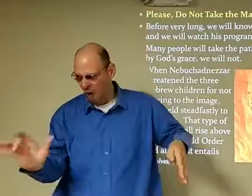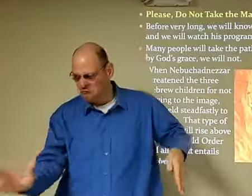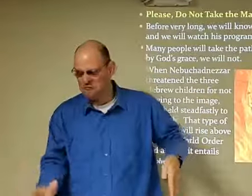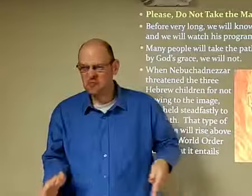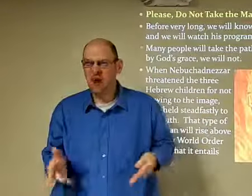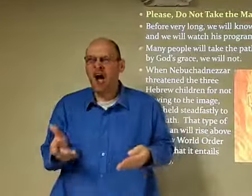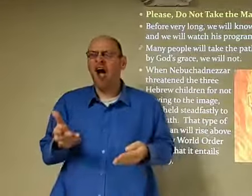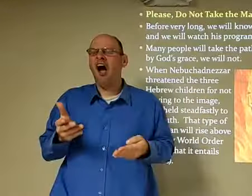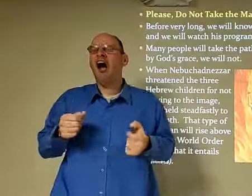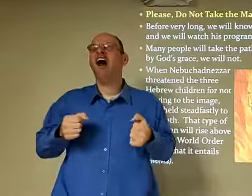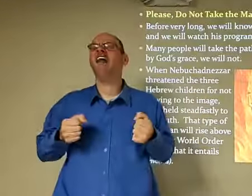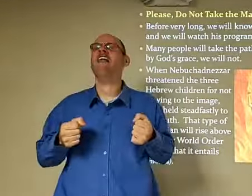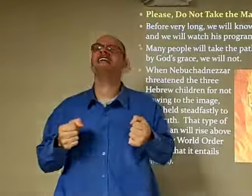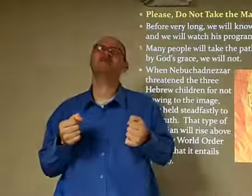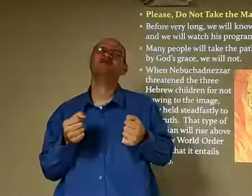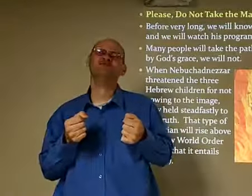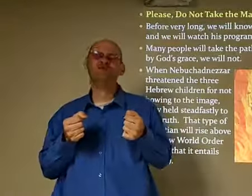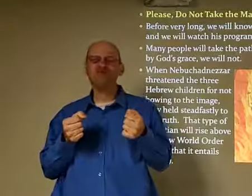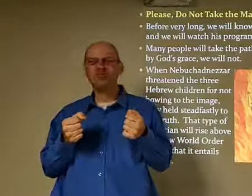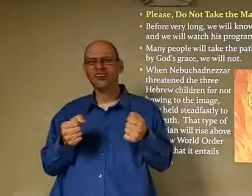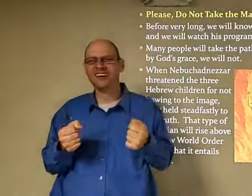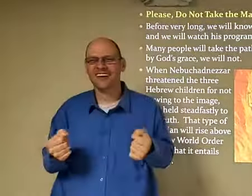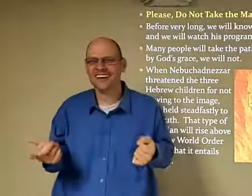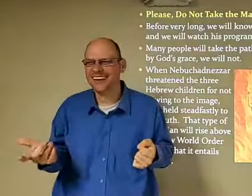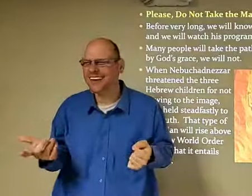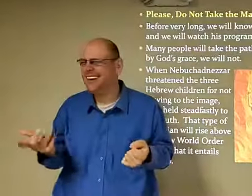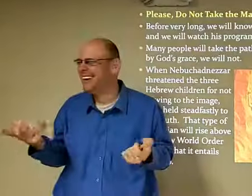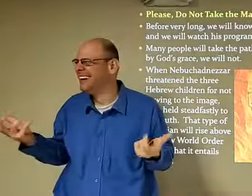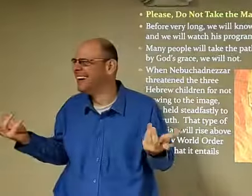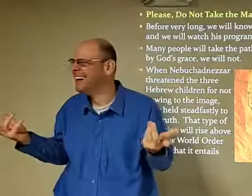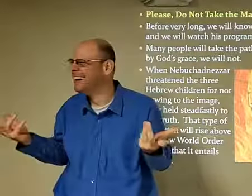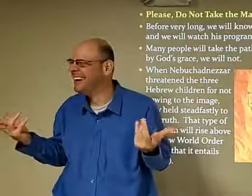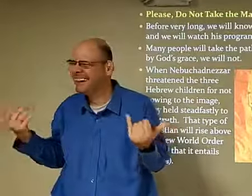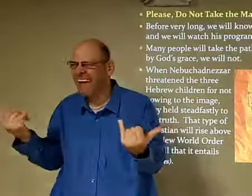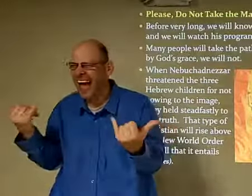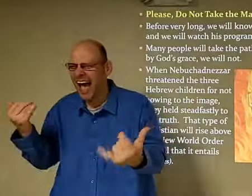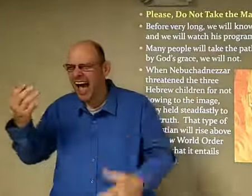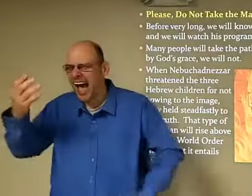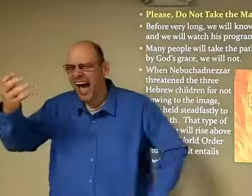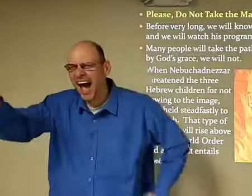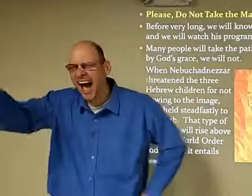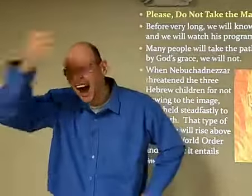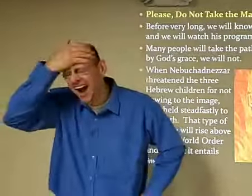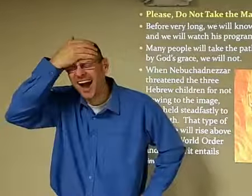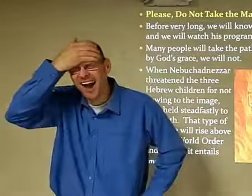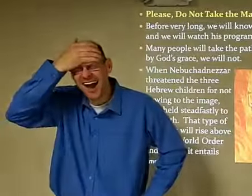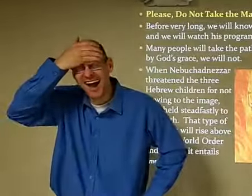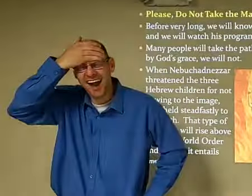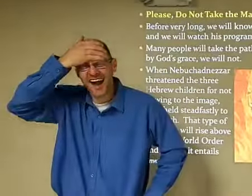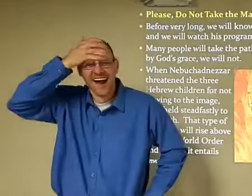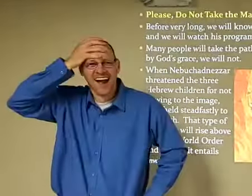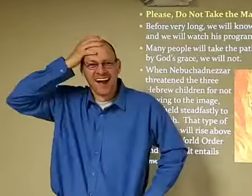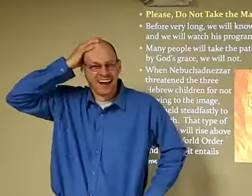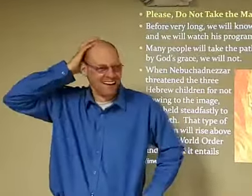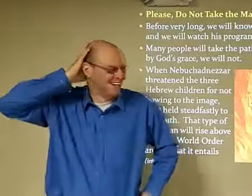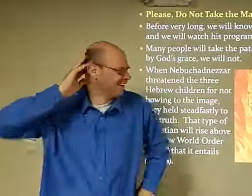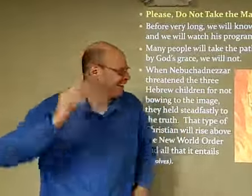you got the car you got AC it's nice and comfortable you can close the windows keep out exhaust and bugs and so